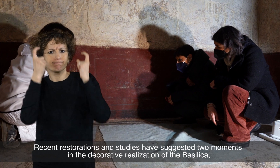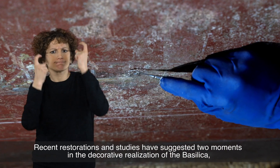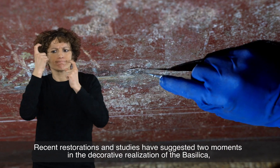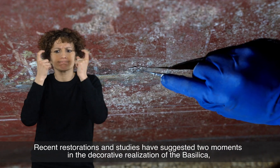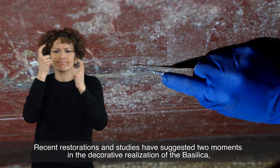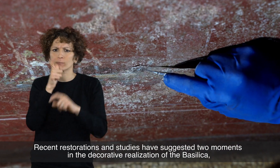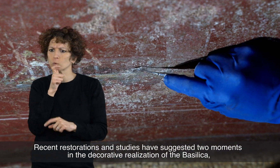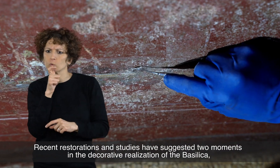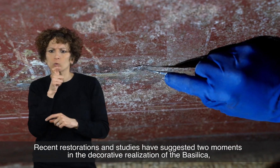basilica.